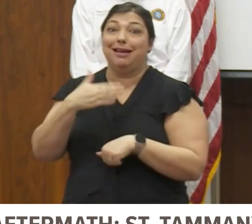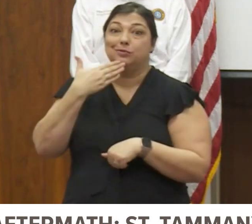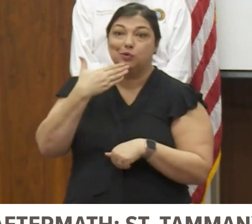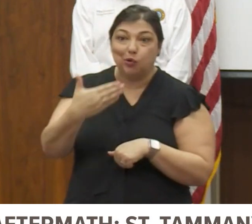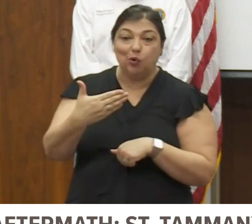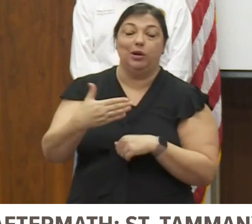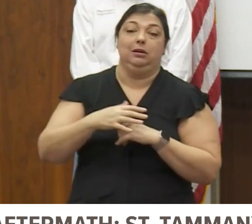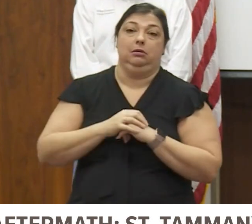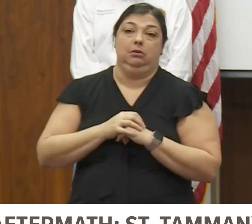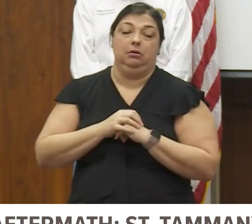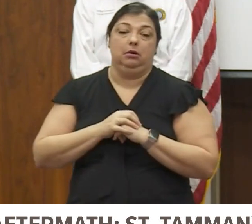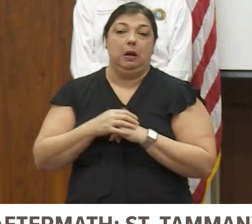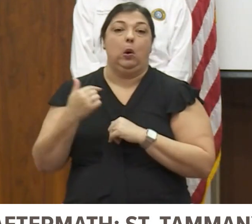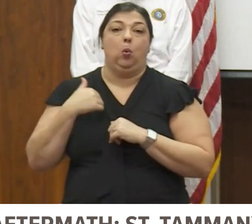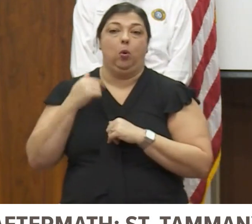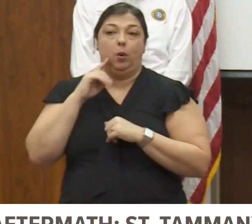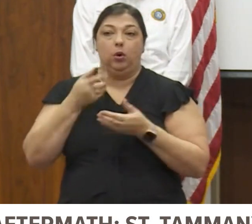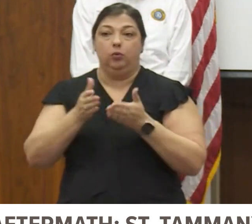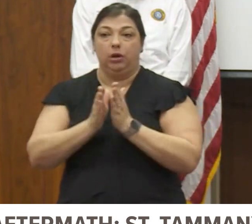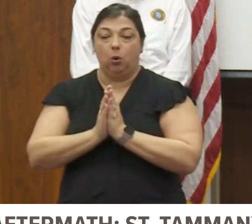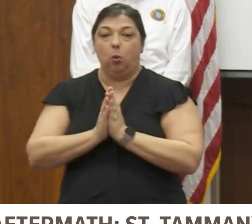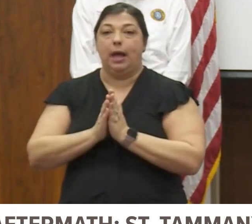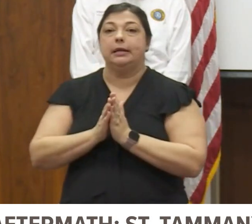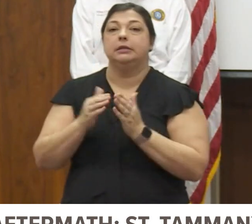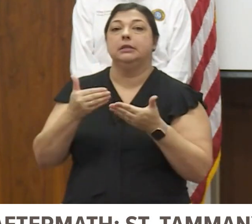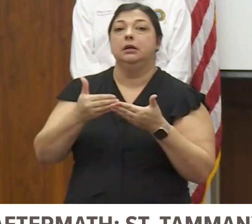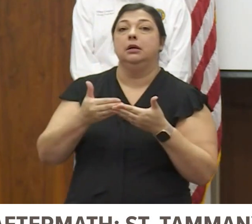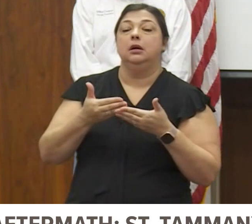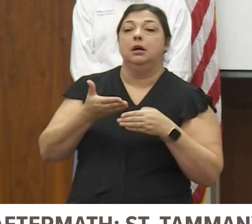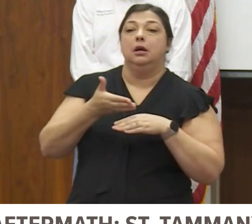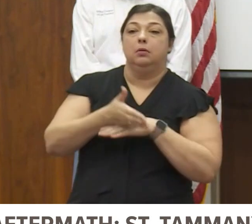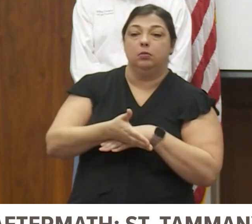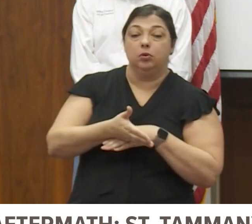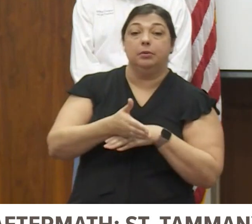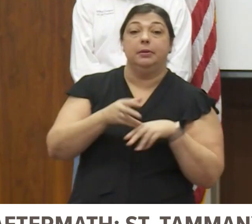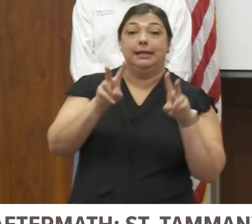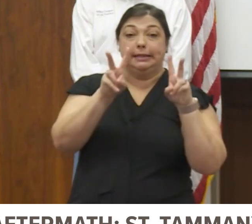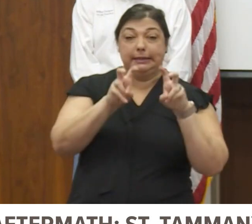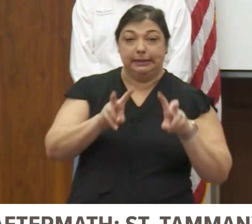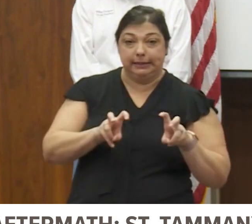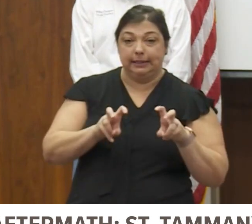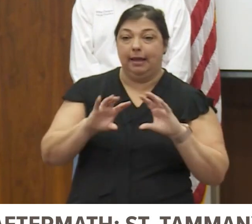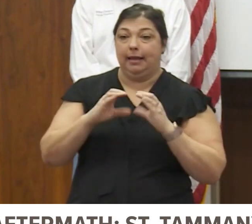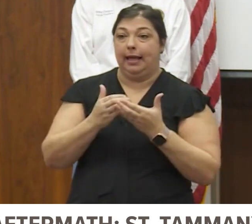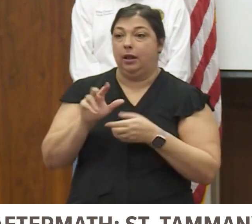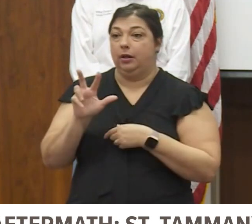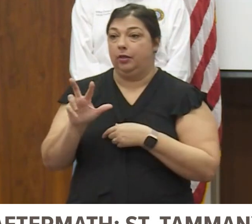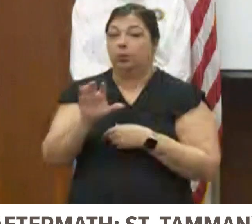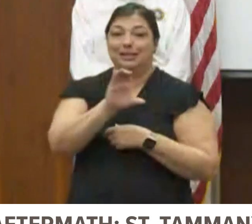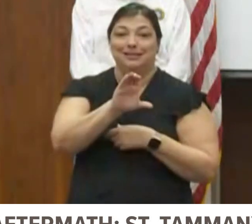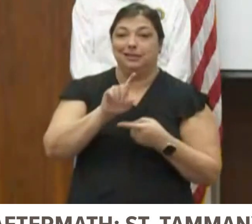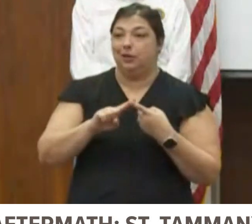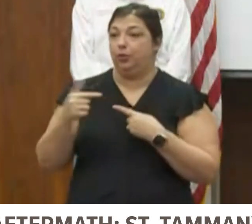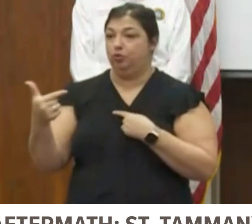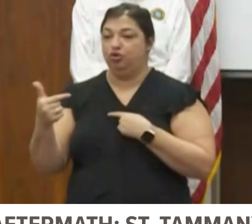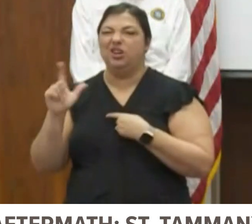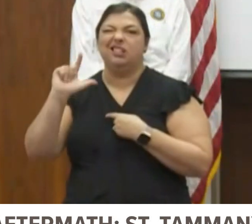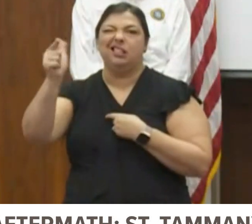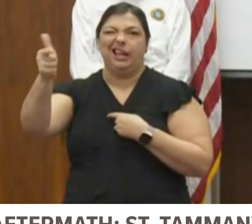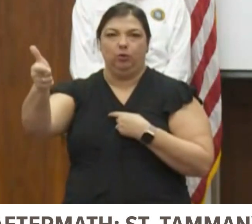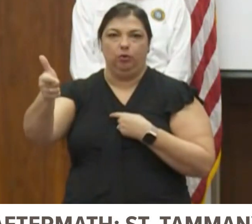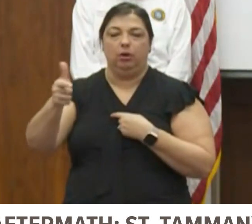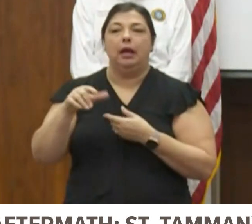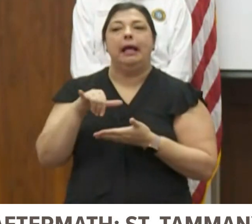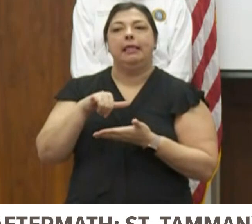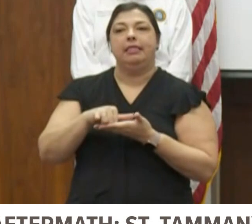good thing. Now, we will be requesting preliminary damage assessment for Category 3C through G later on. That's